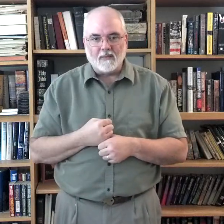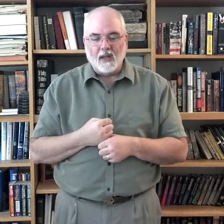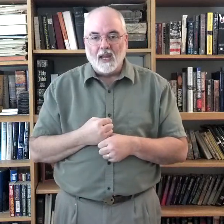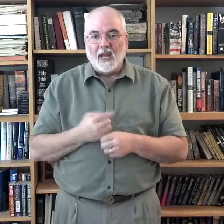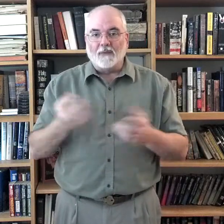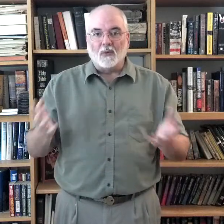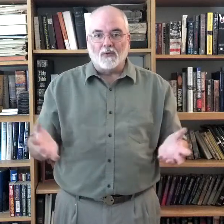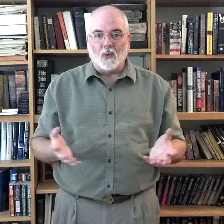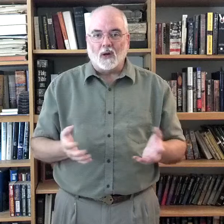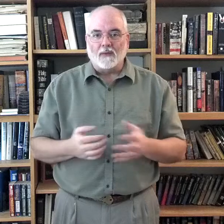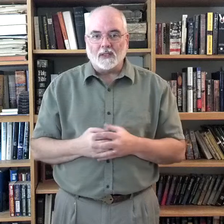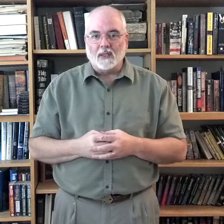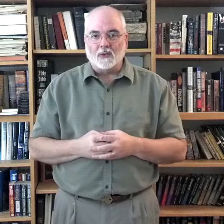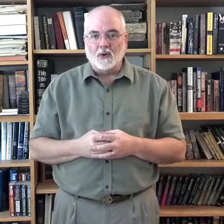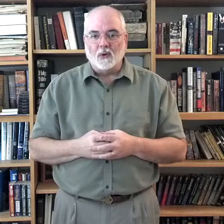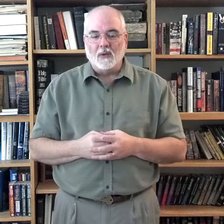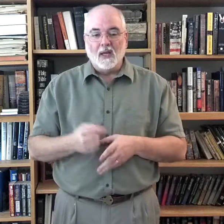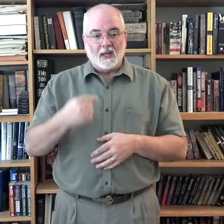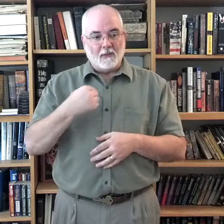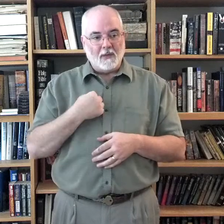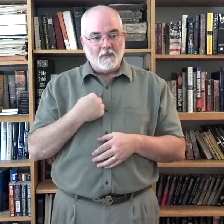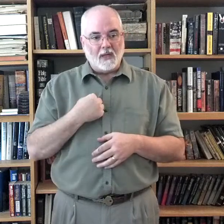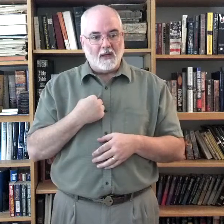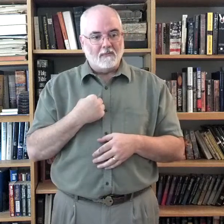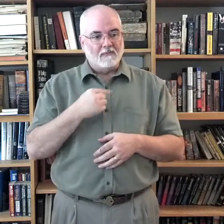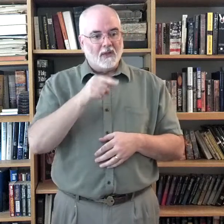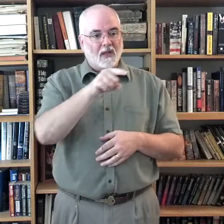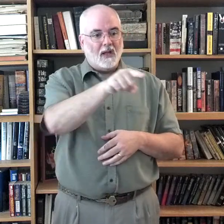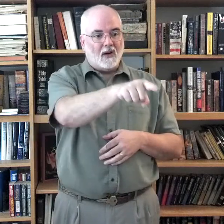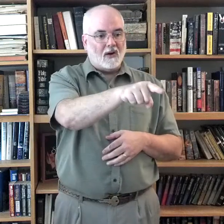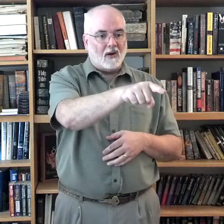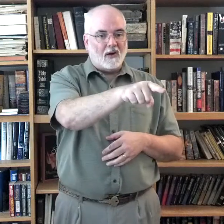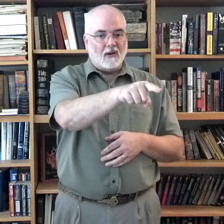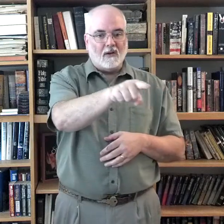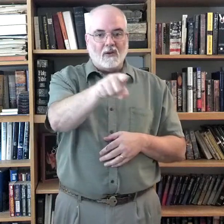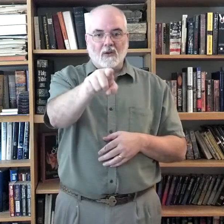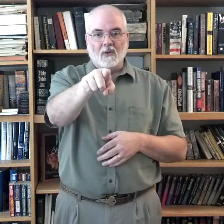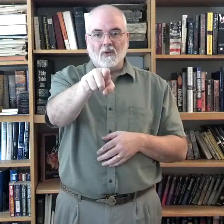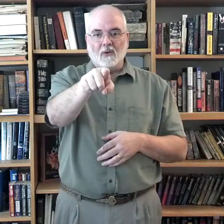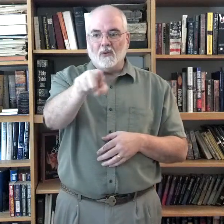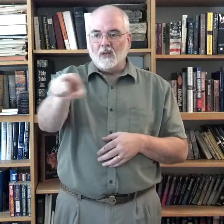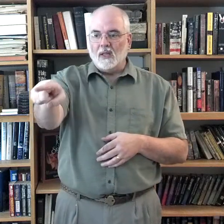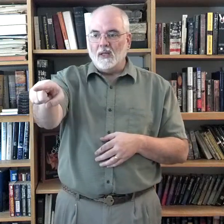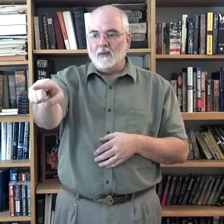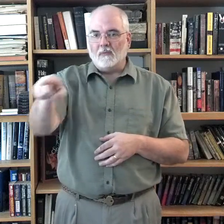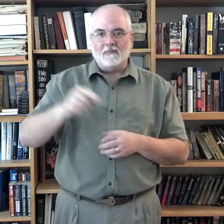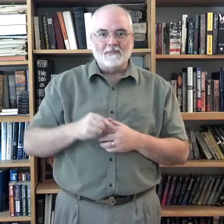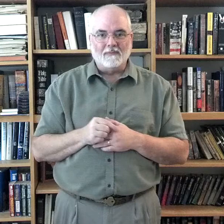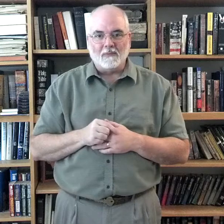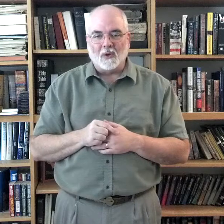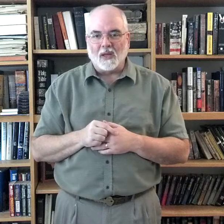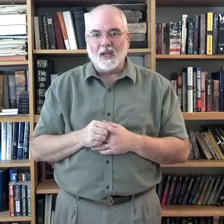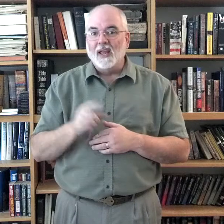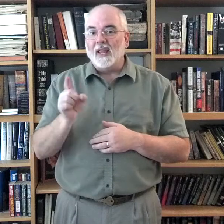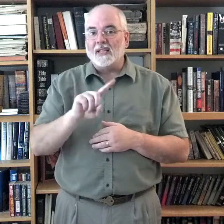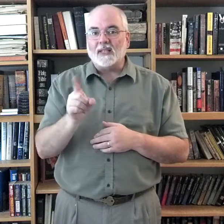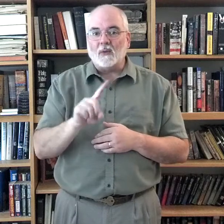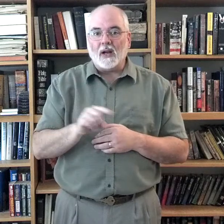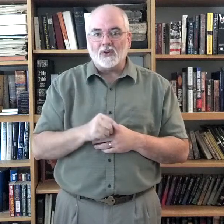If there were four of us in this room, it'd be me, her, you, him. Okay? It's directional.